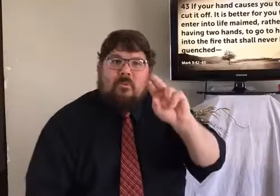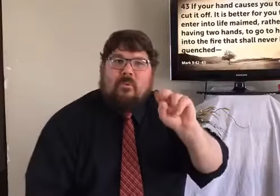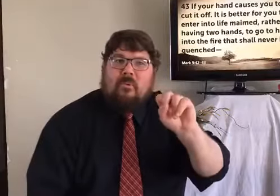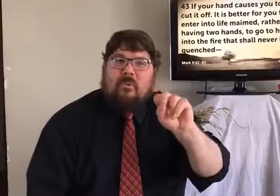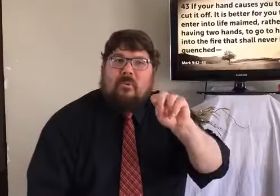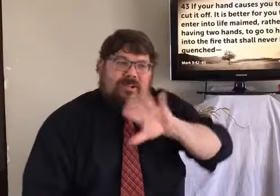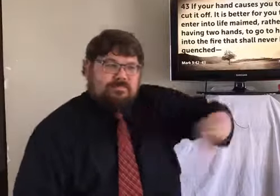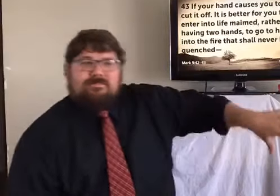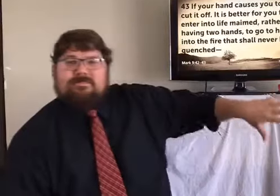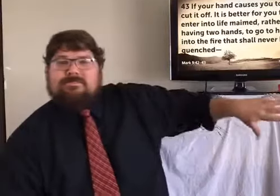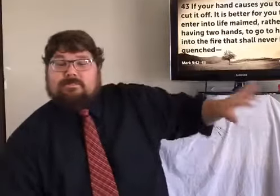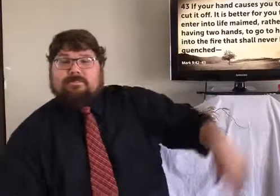When someone is saved,